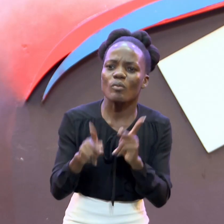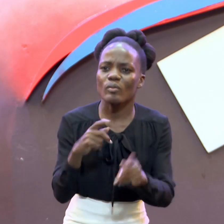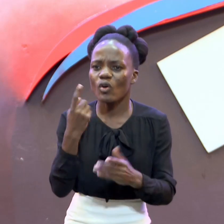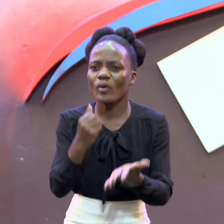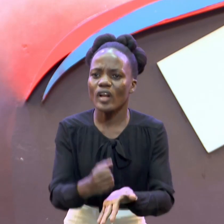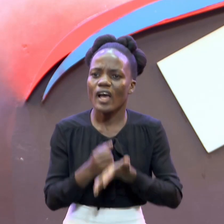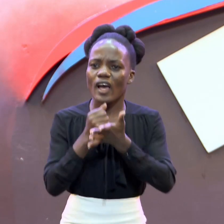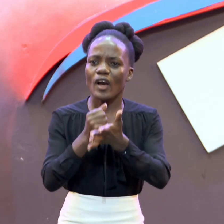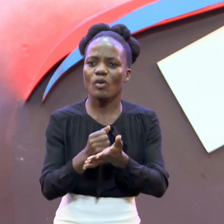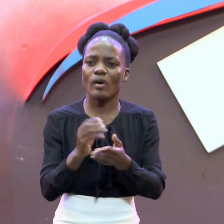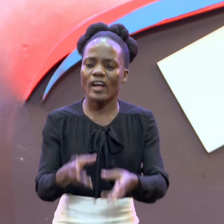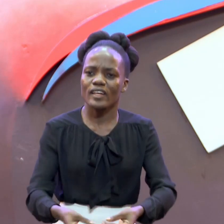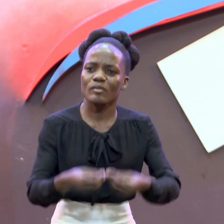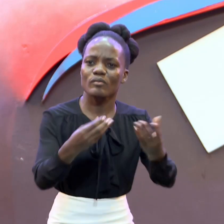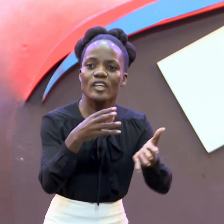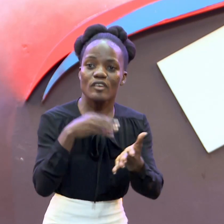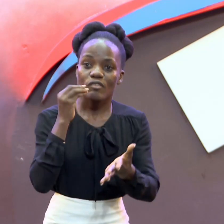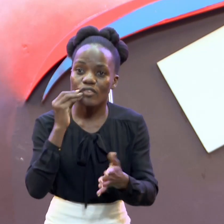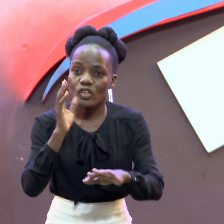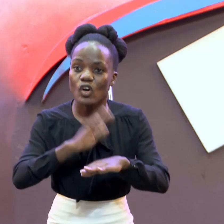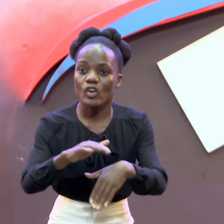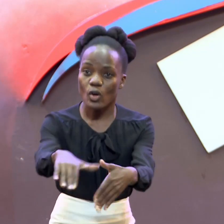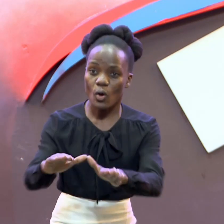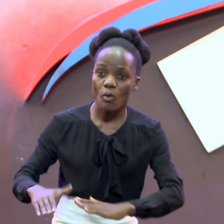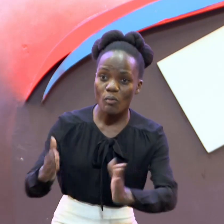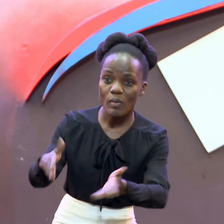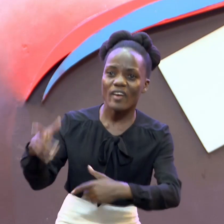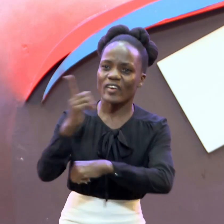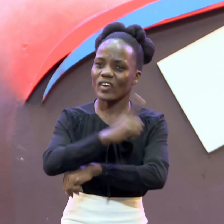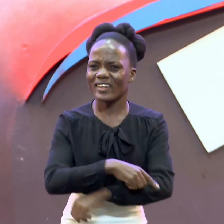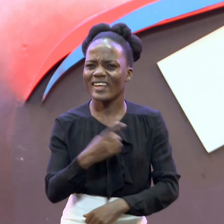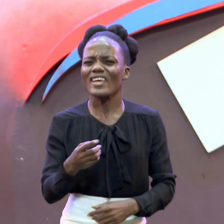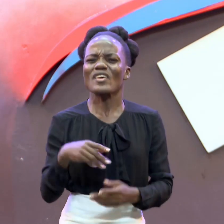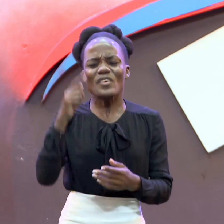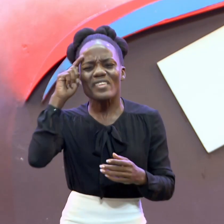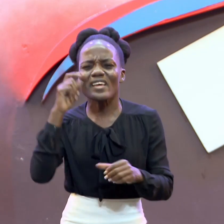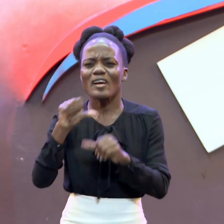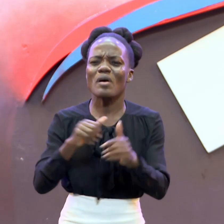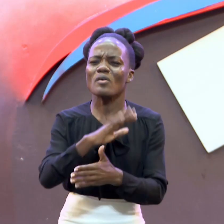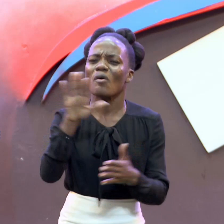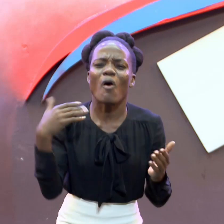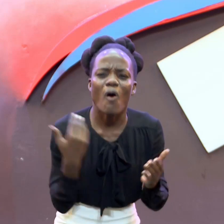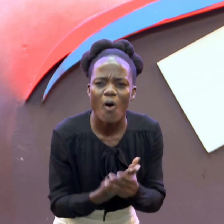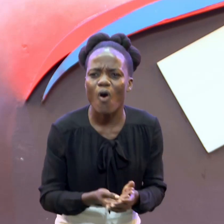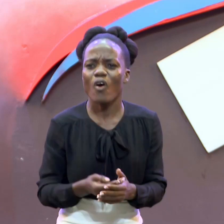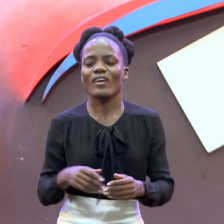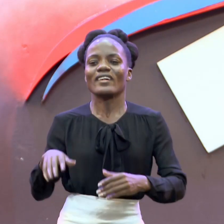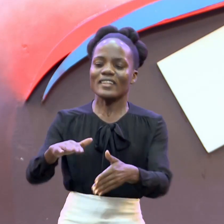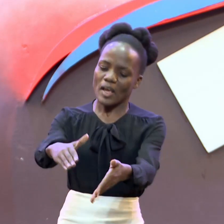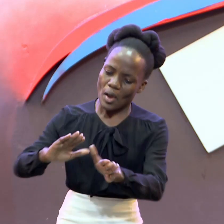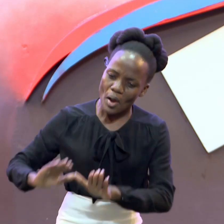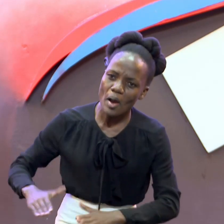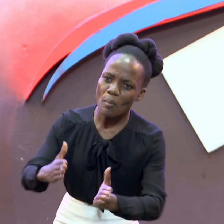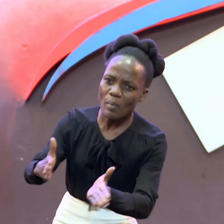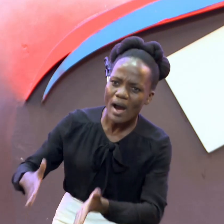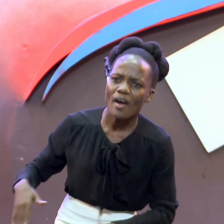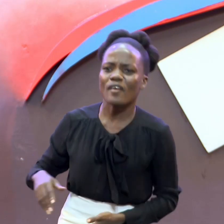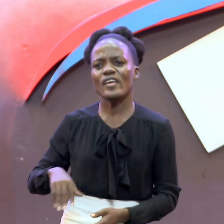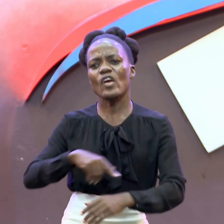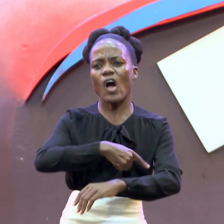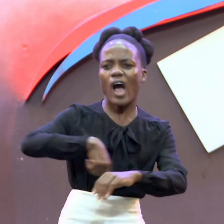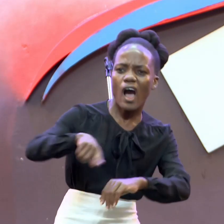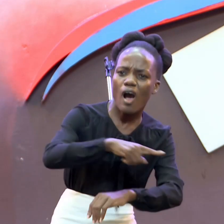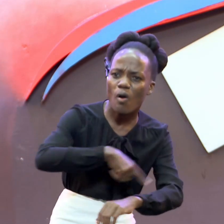Are Meditating And Then You Be There Thinking About The Barrio Hour Which They Will